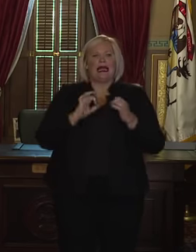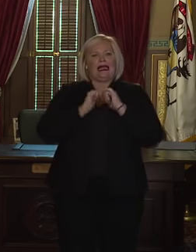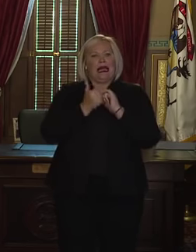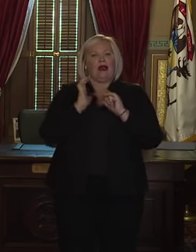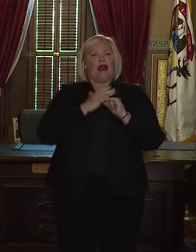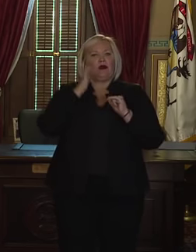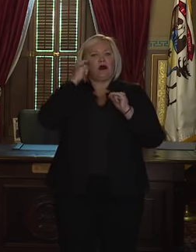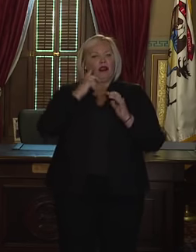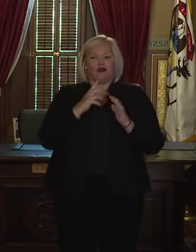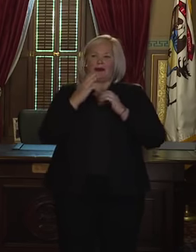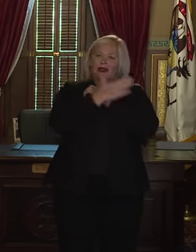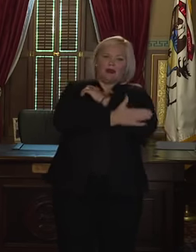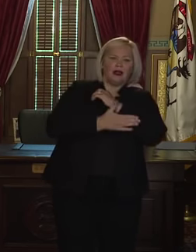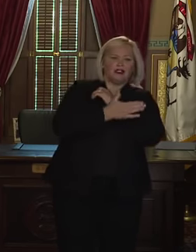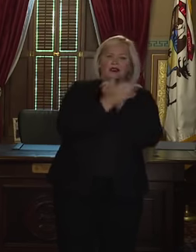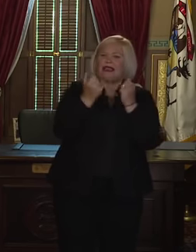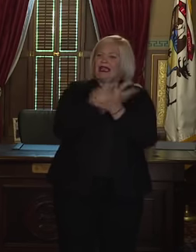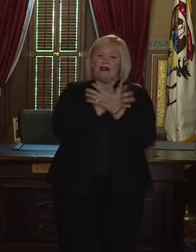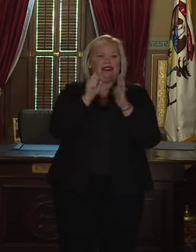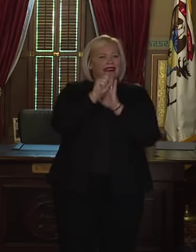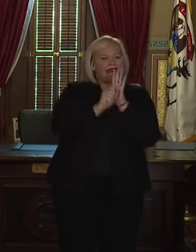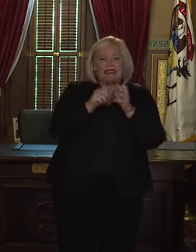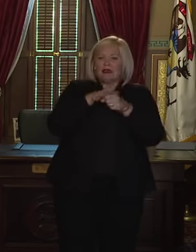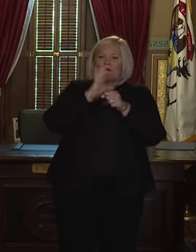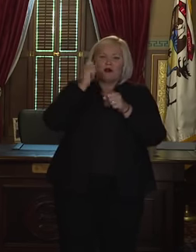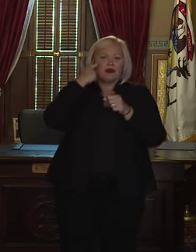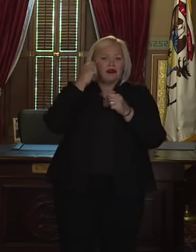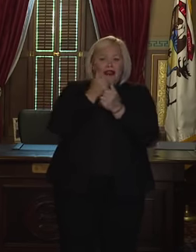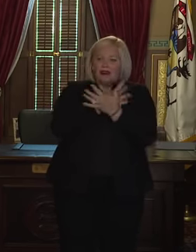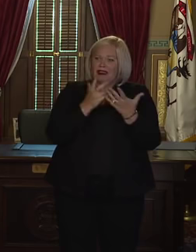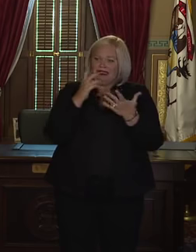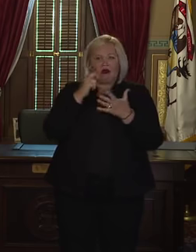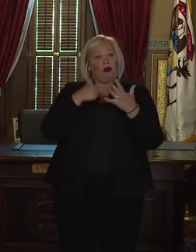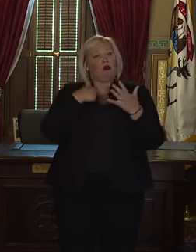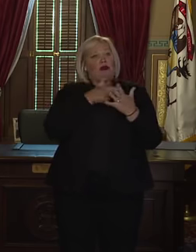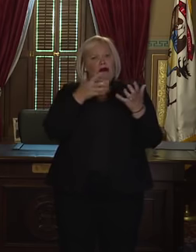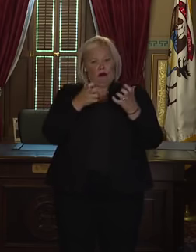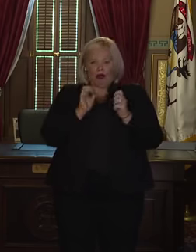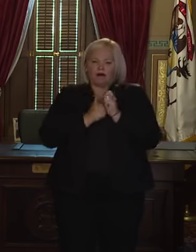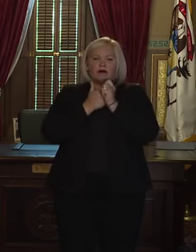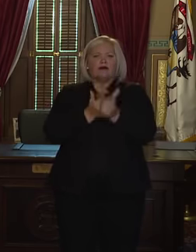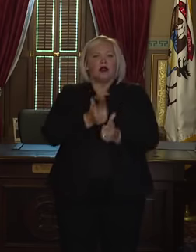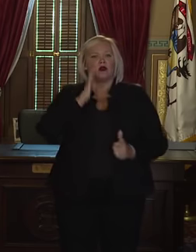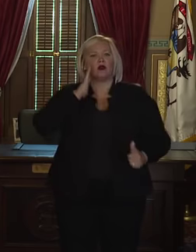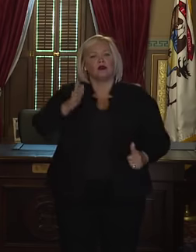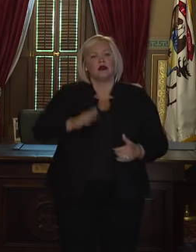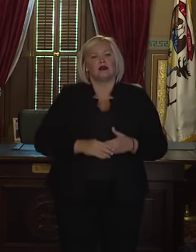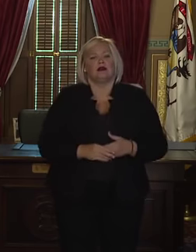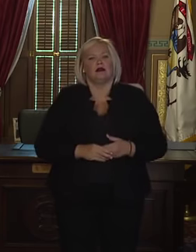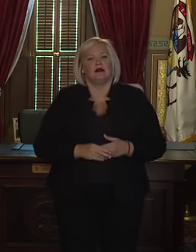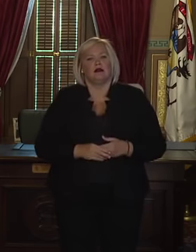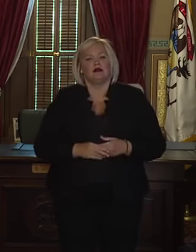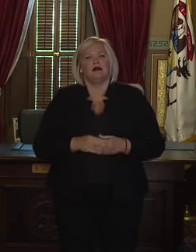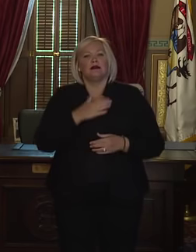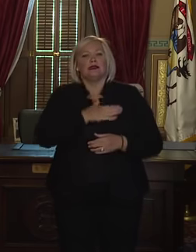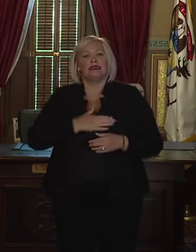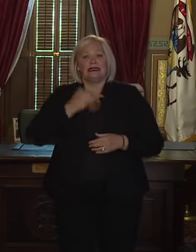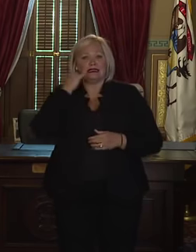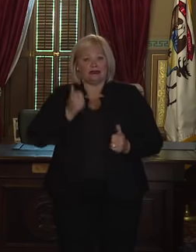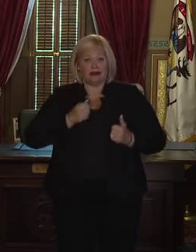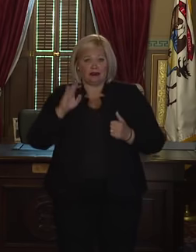Decide where our country is headed in our state and our local governments as well. Michigan voters request your ballot,